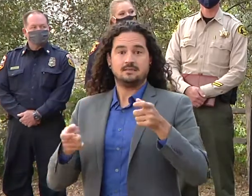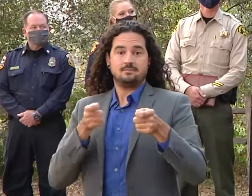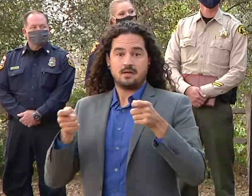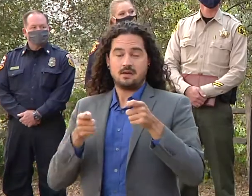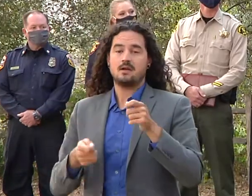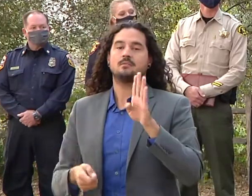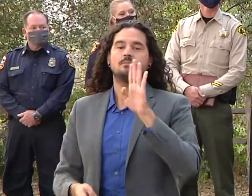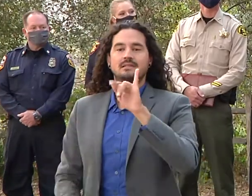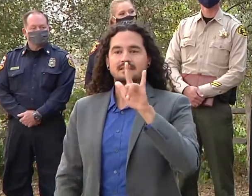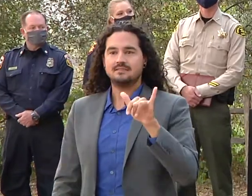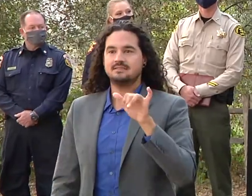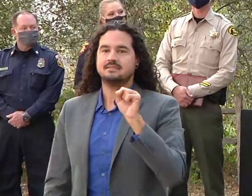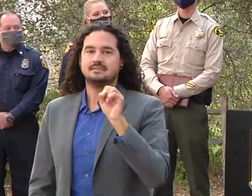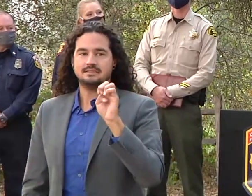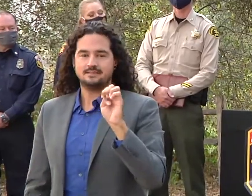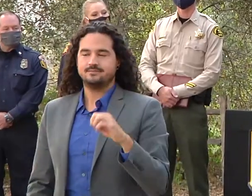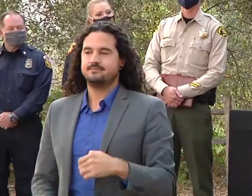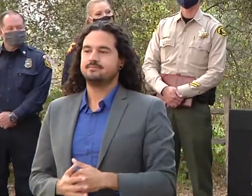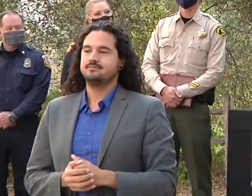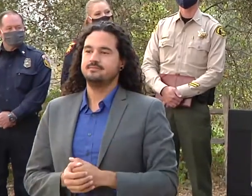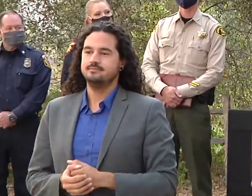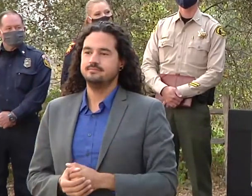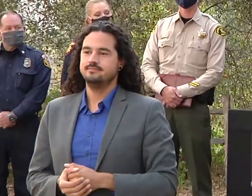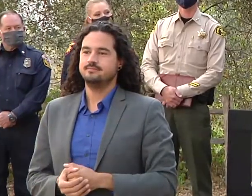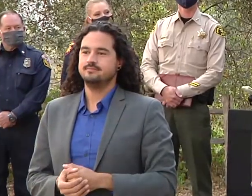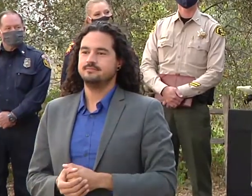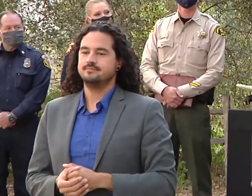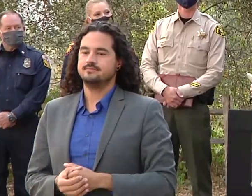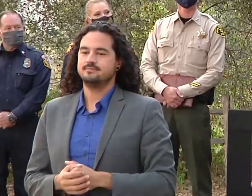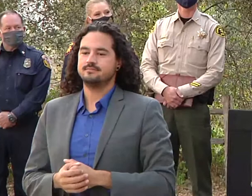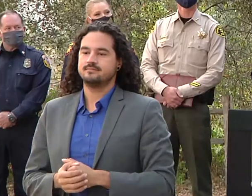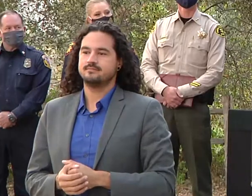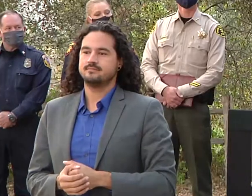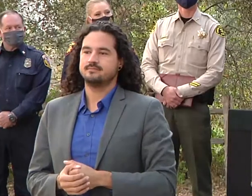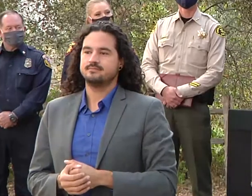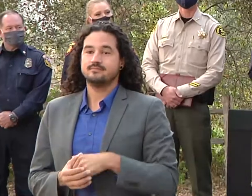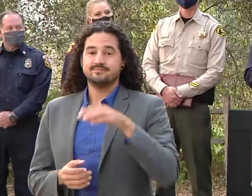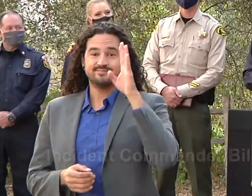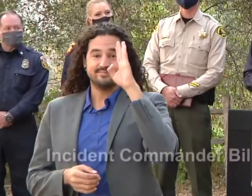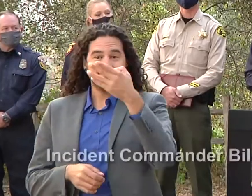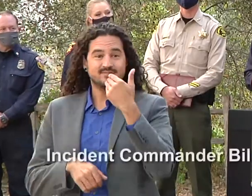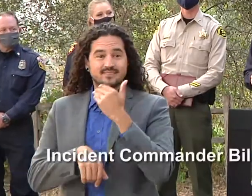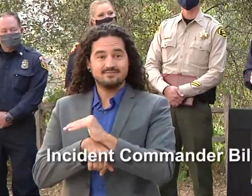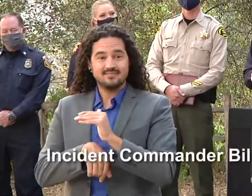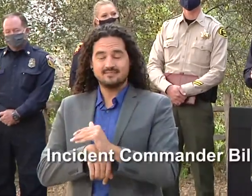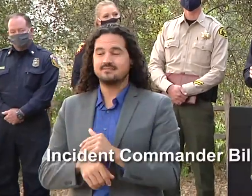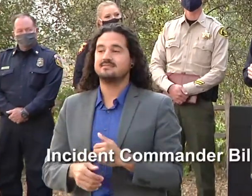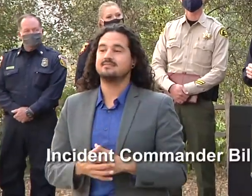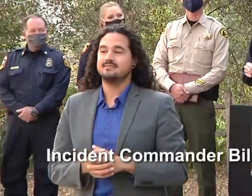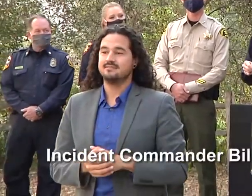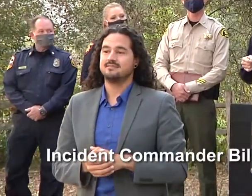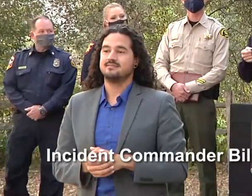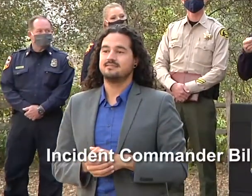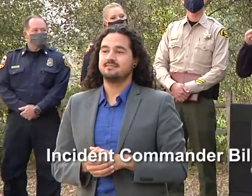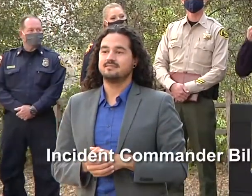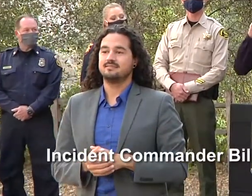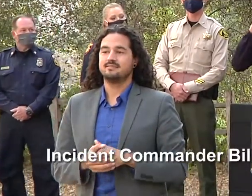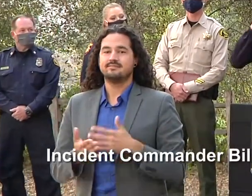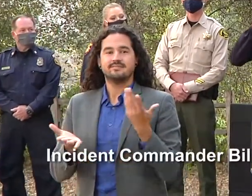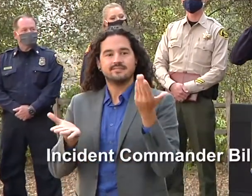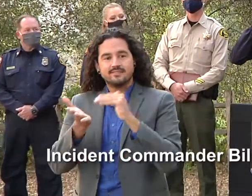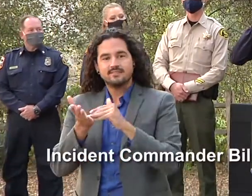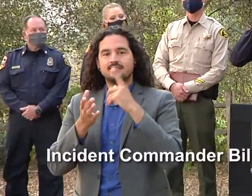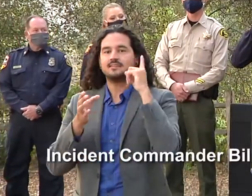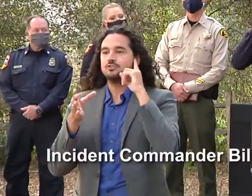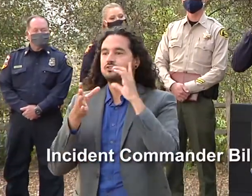good evening obviously you're hearing a lot about this